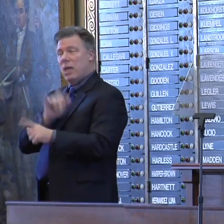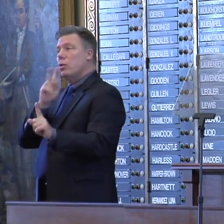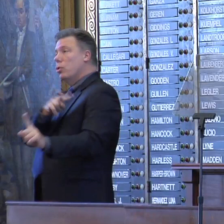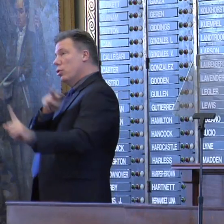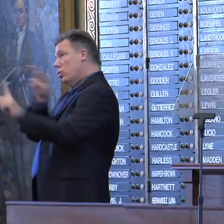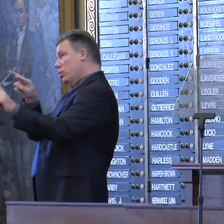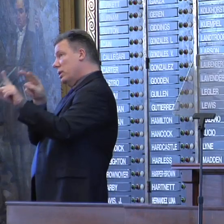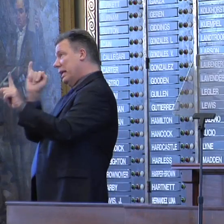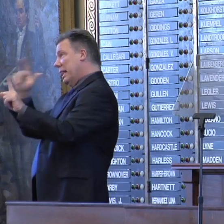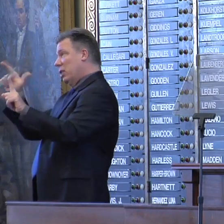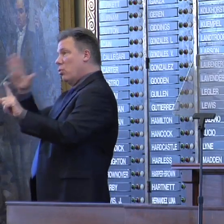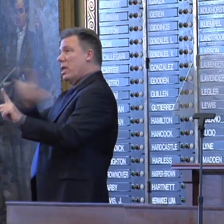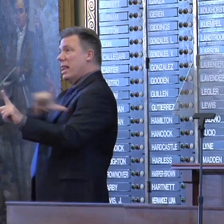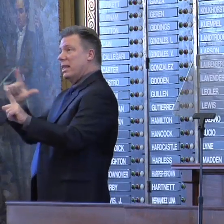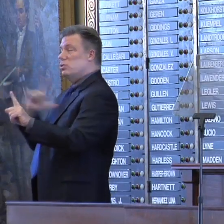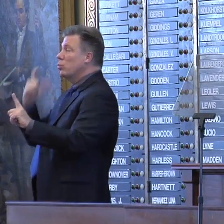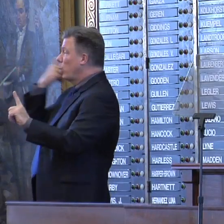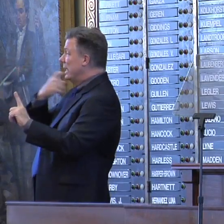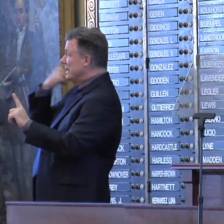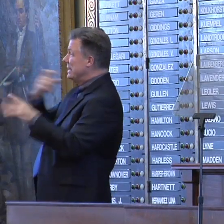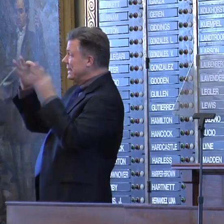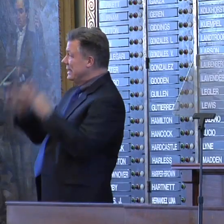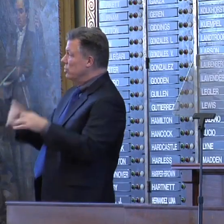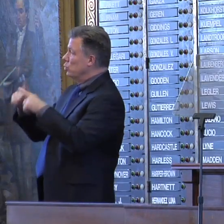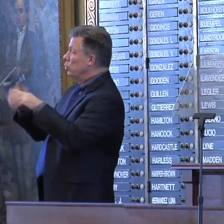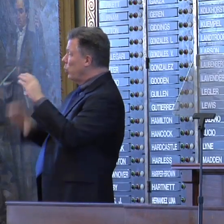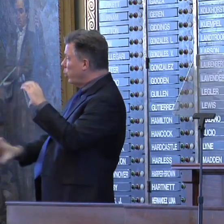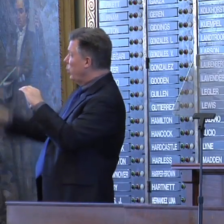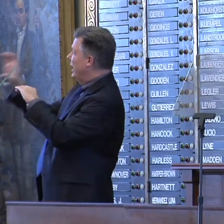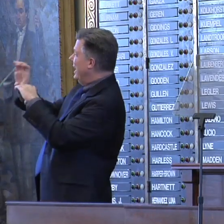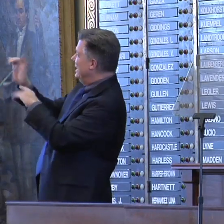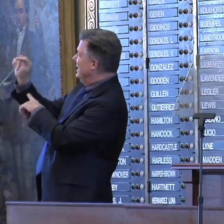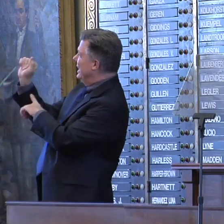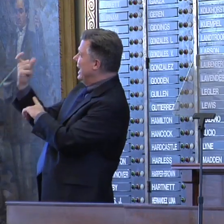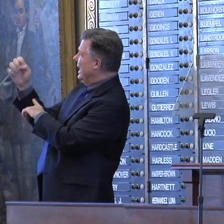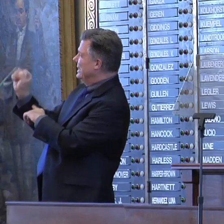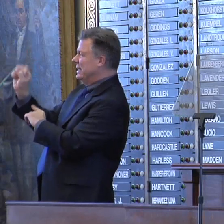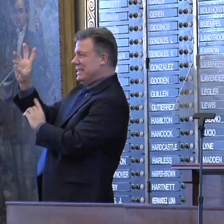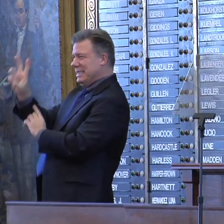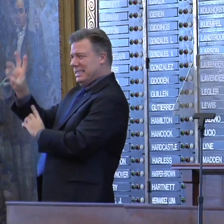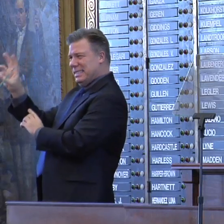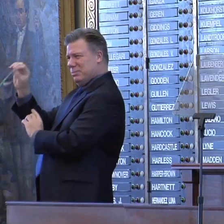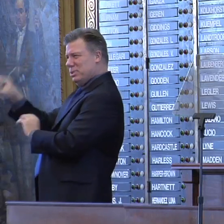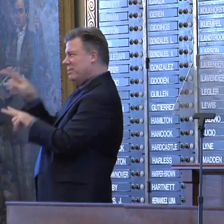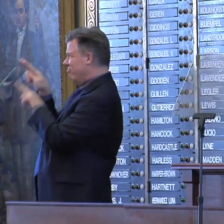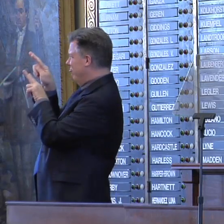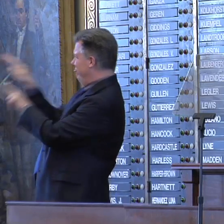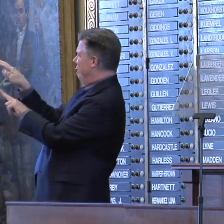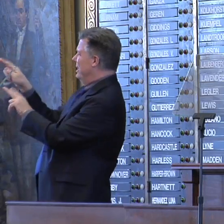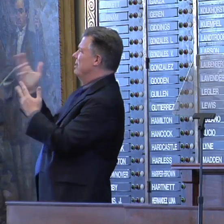legislature's recent decision to raise taxes as much as 66%. Now,